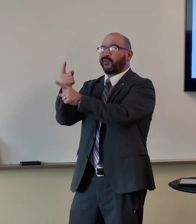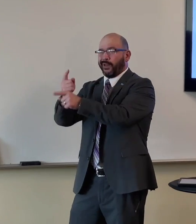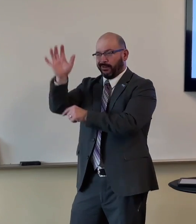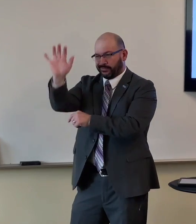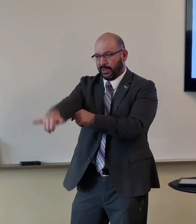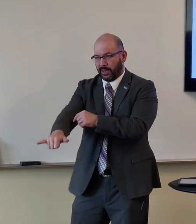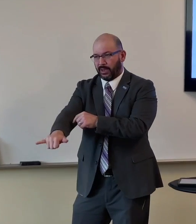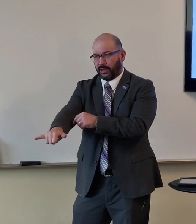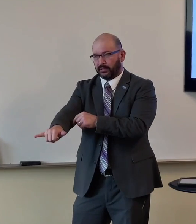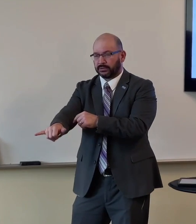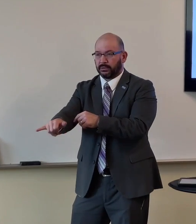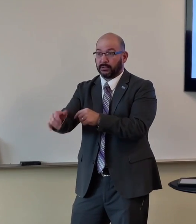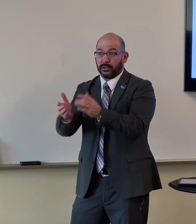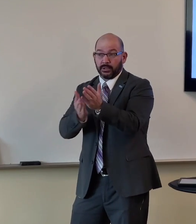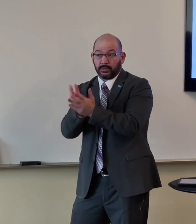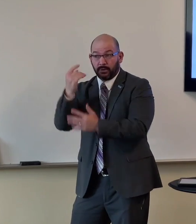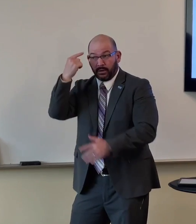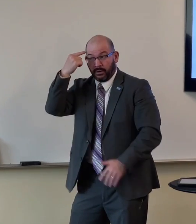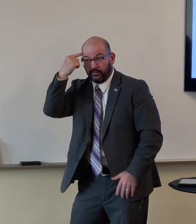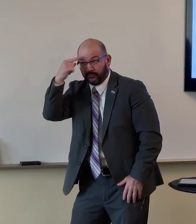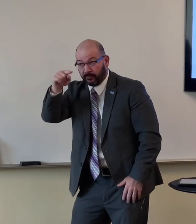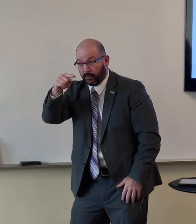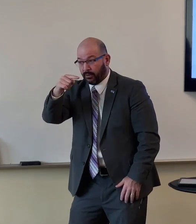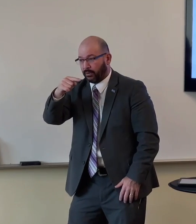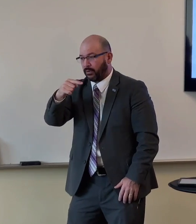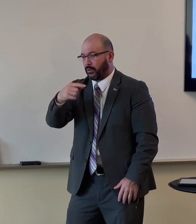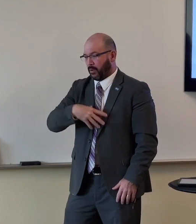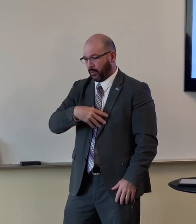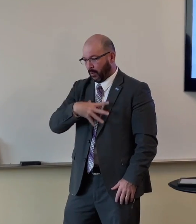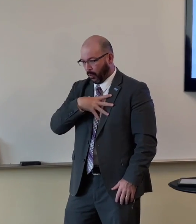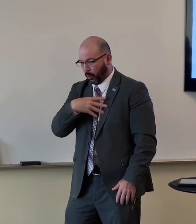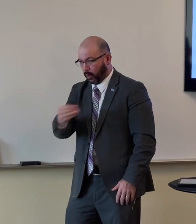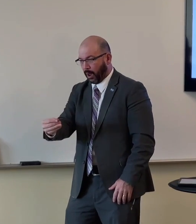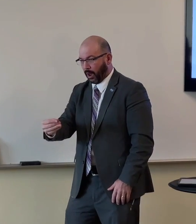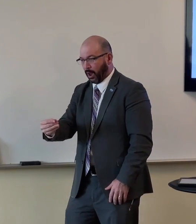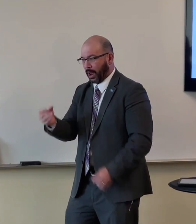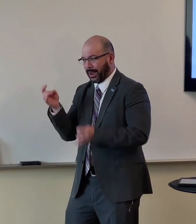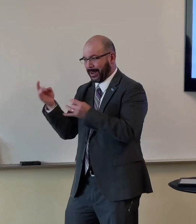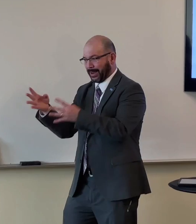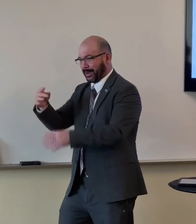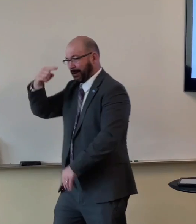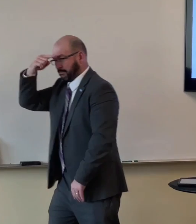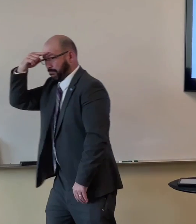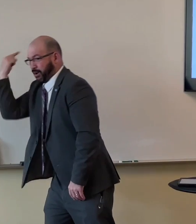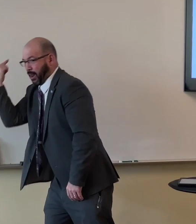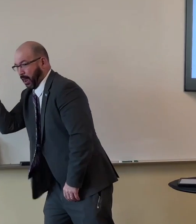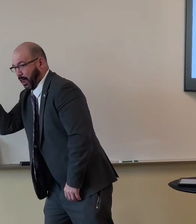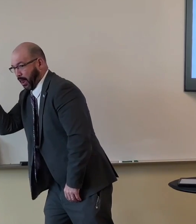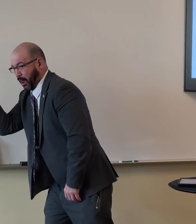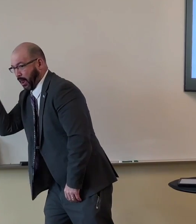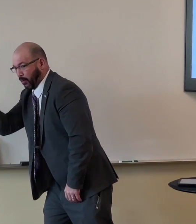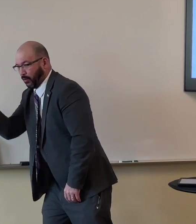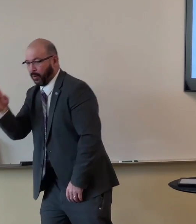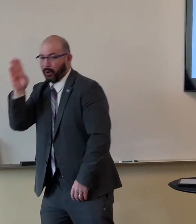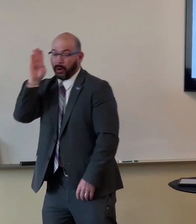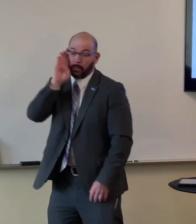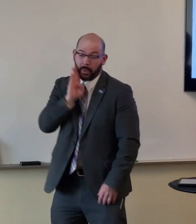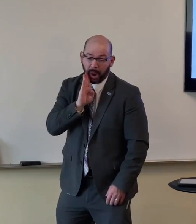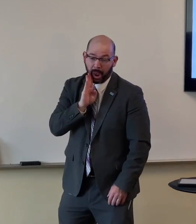Right. So it's white, black, yeah. For, for white to hate the, the whites to hate the black,